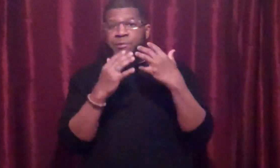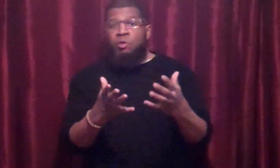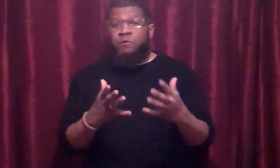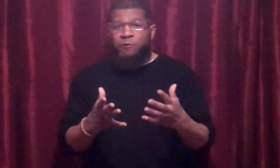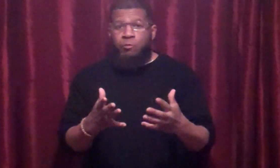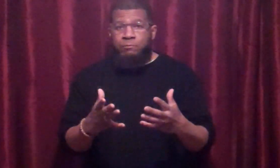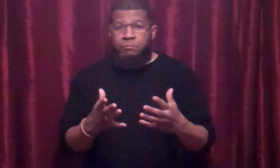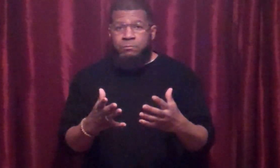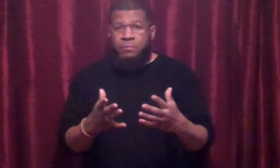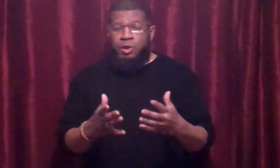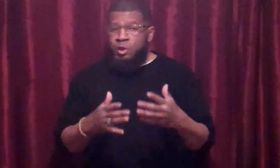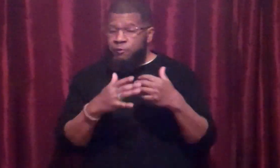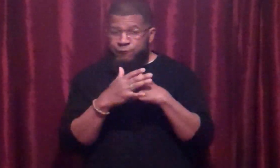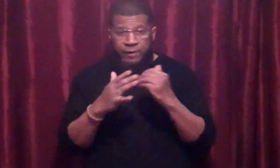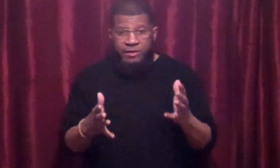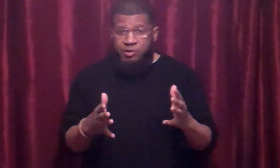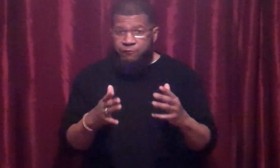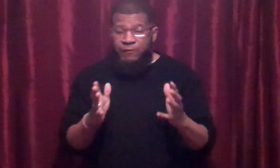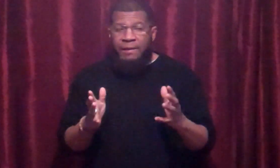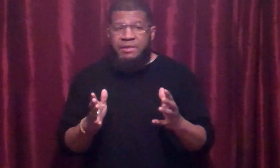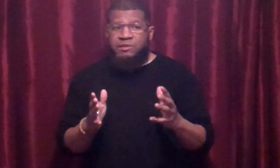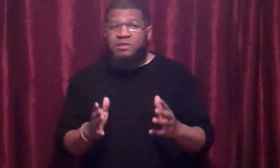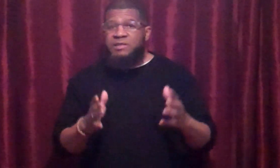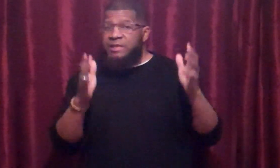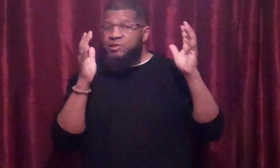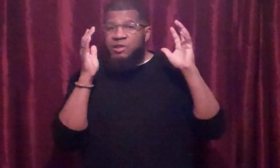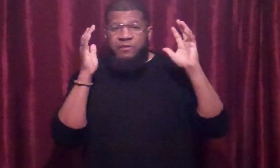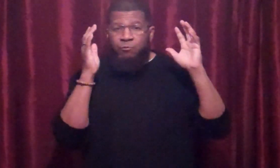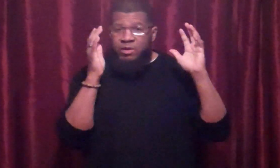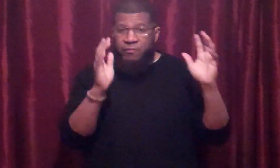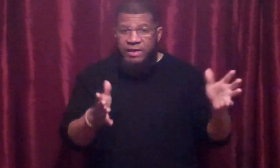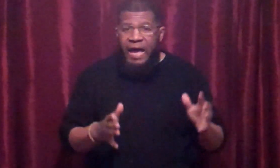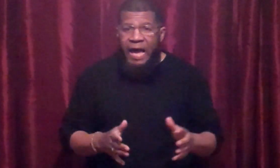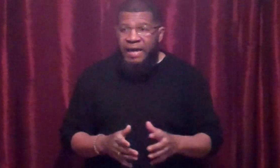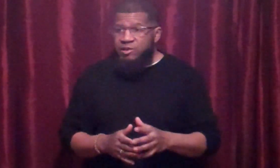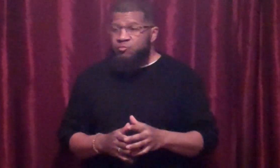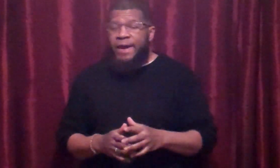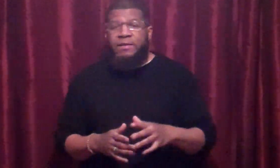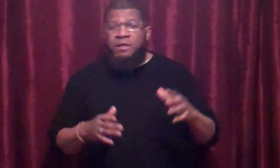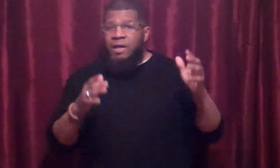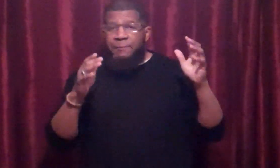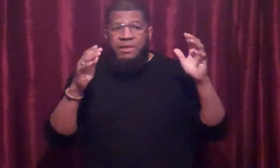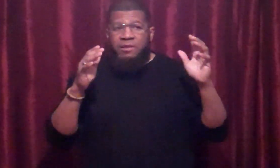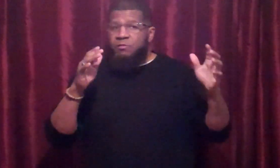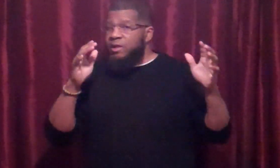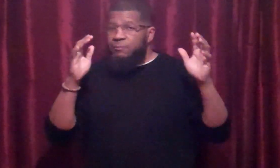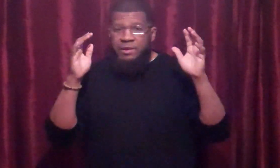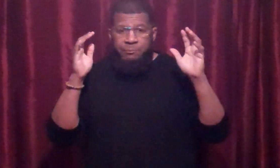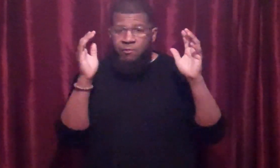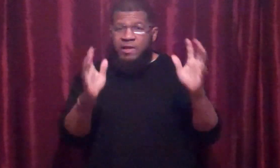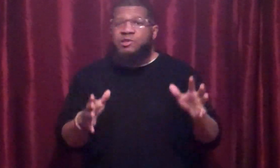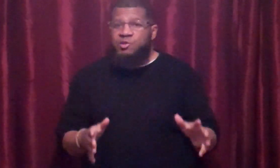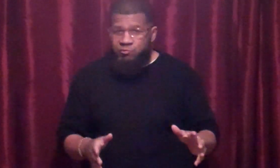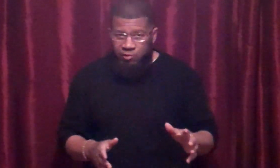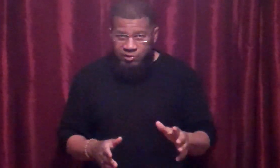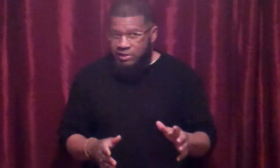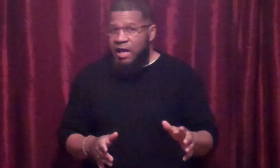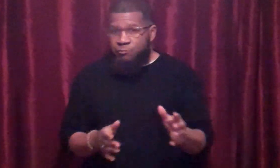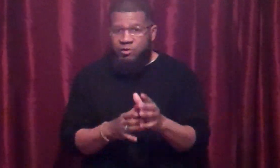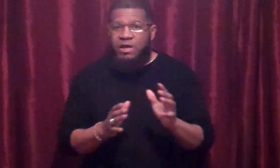beautiful. Your friends, your family says they see them with other guys, right? I mean, you know, they could be a prostitute on the side when you're